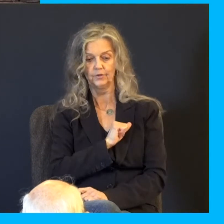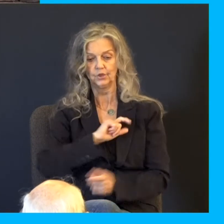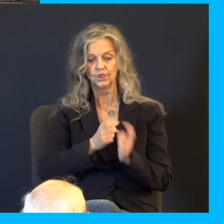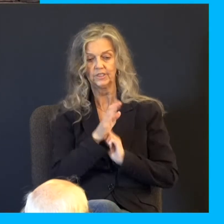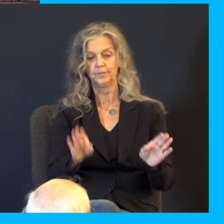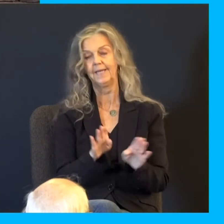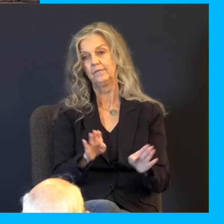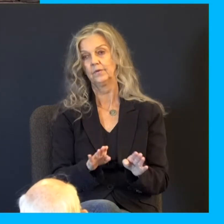happens.